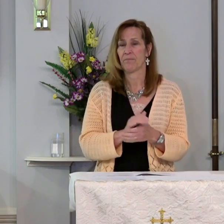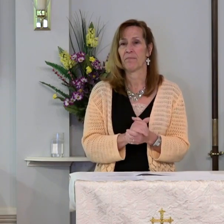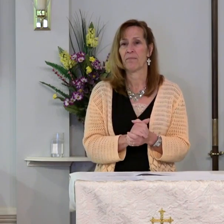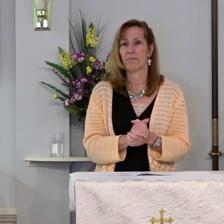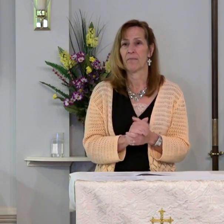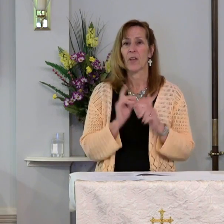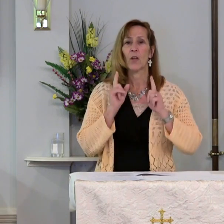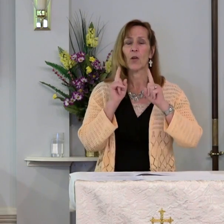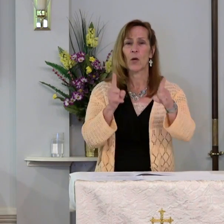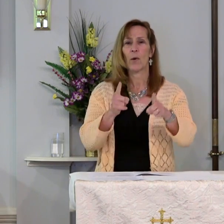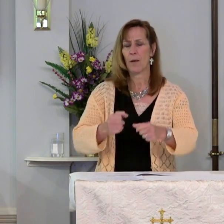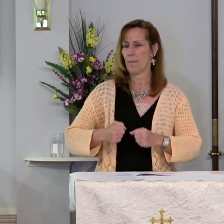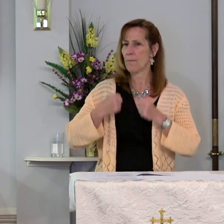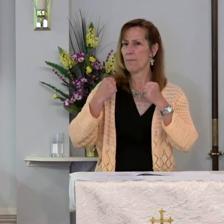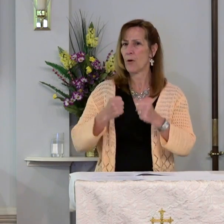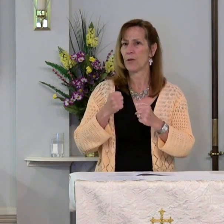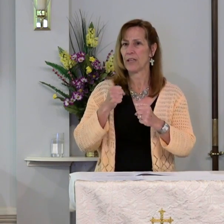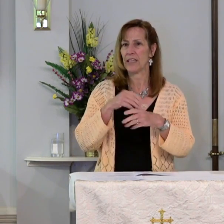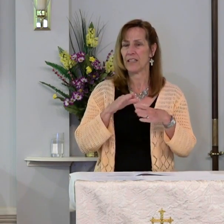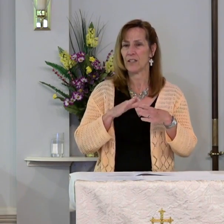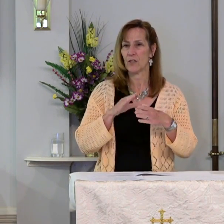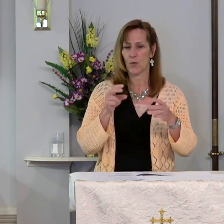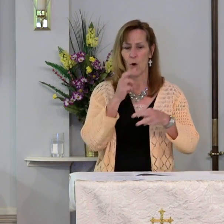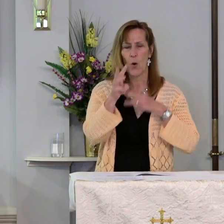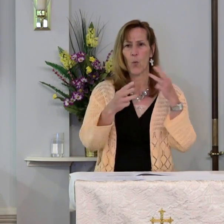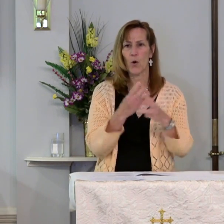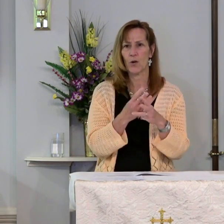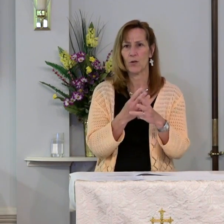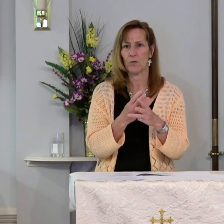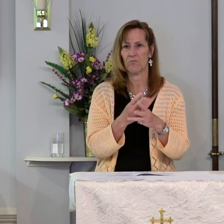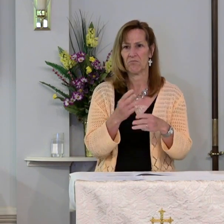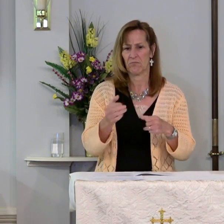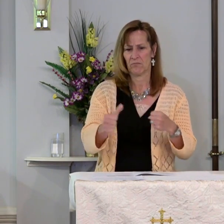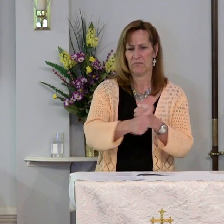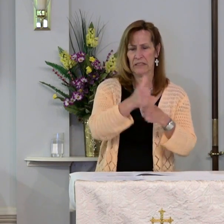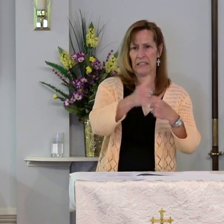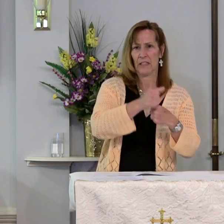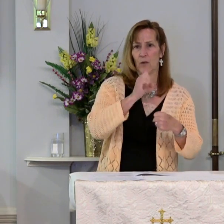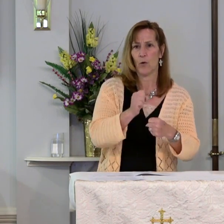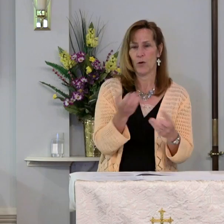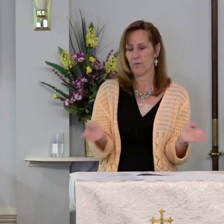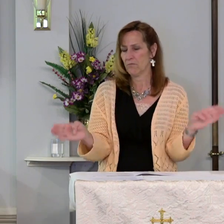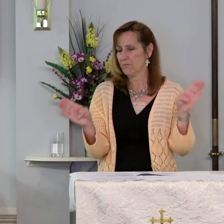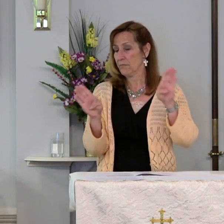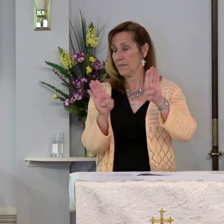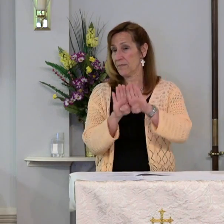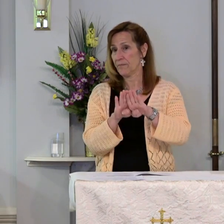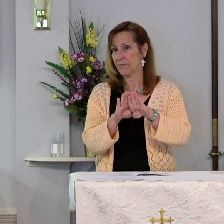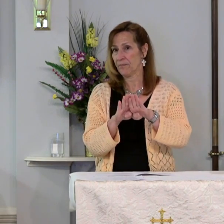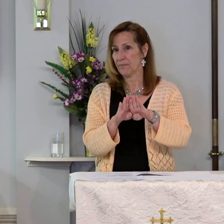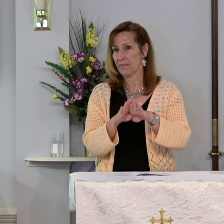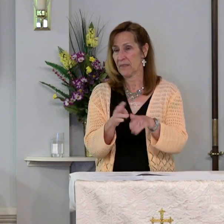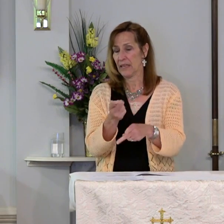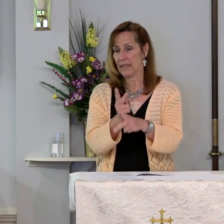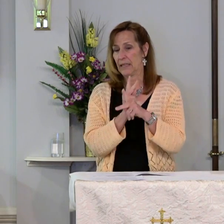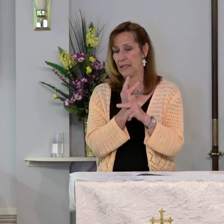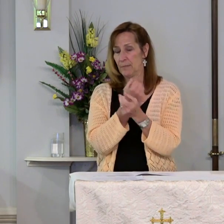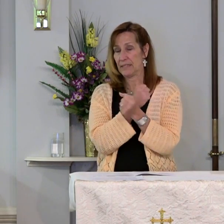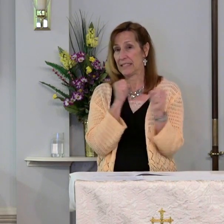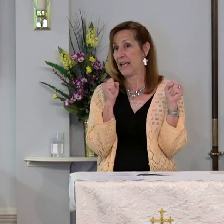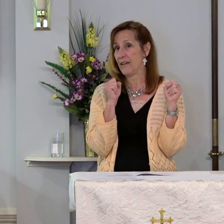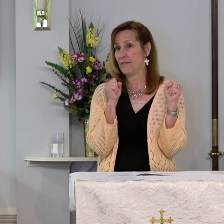Go out boldly into a hostile world or stay shut up behind locked doors where we are safe